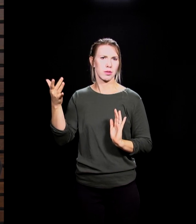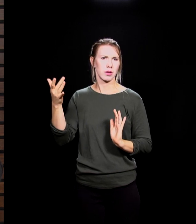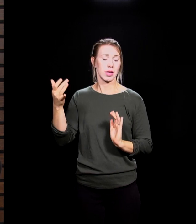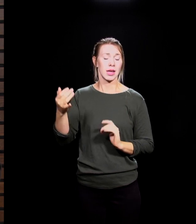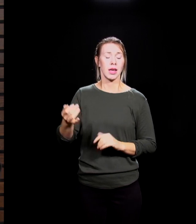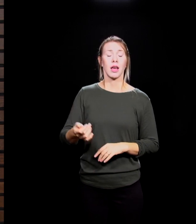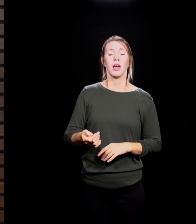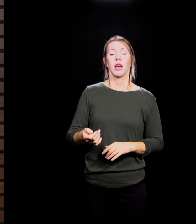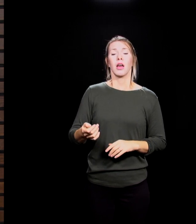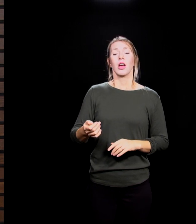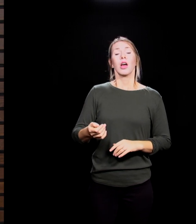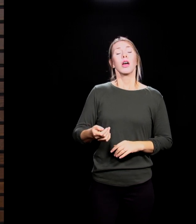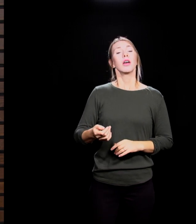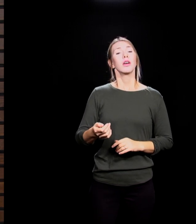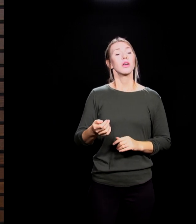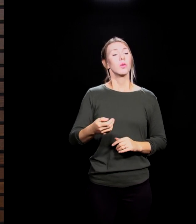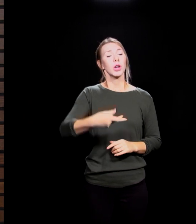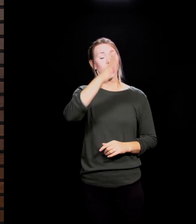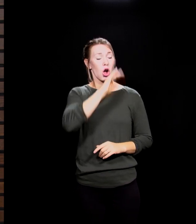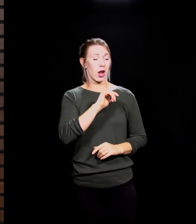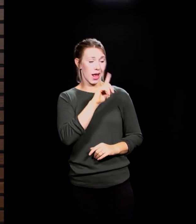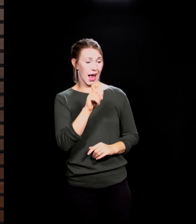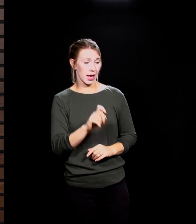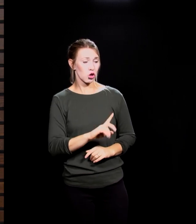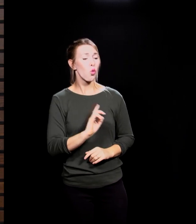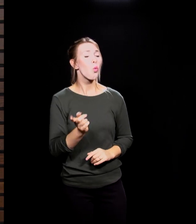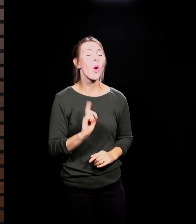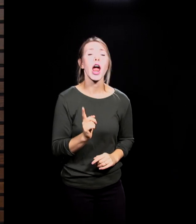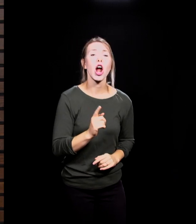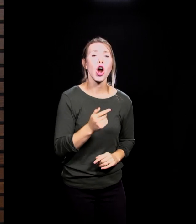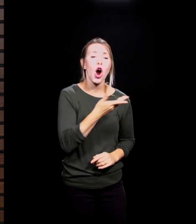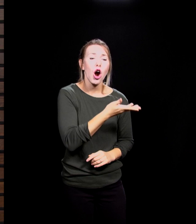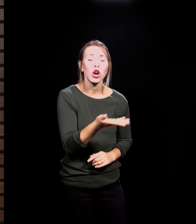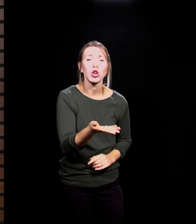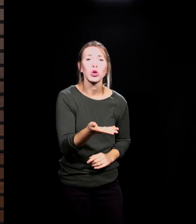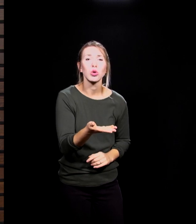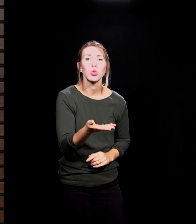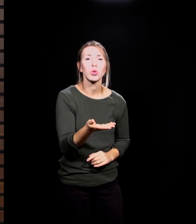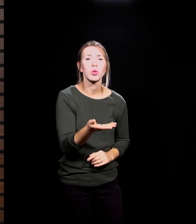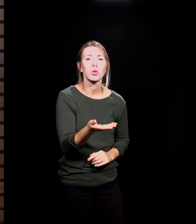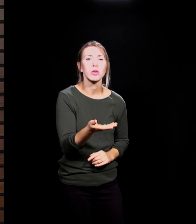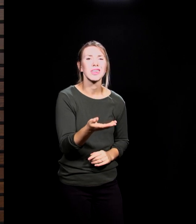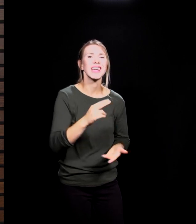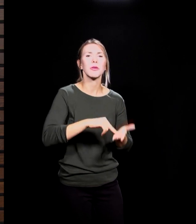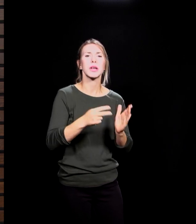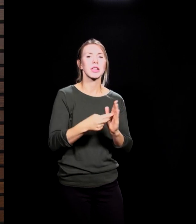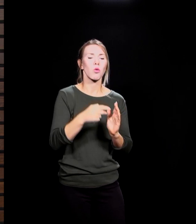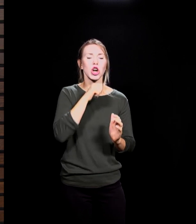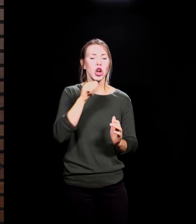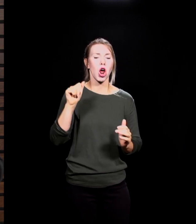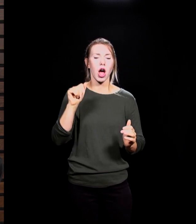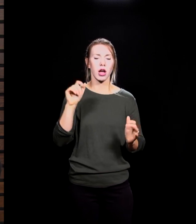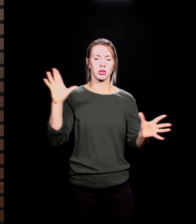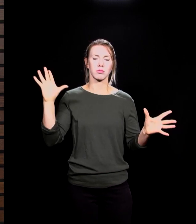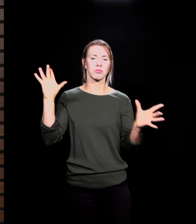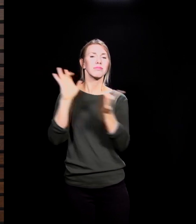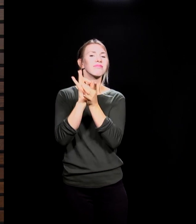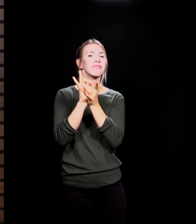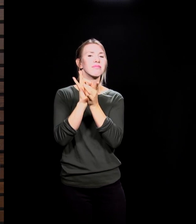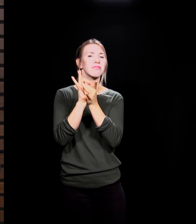God asks, where are you? We're being informed of the fact that we're actually not with Him. When He says, where are you? Adam and Eve had